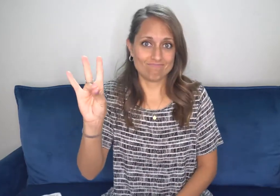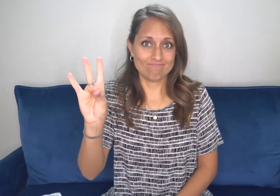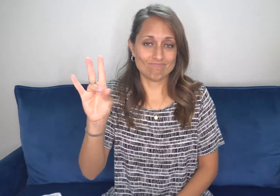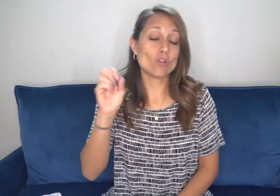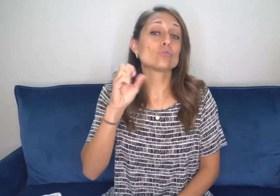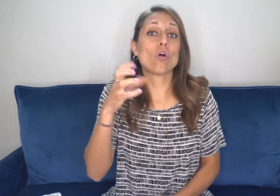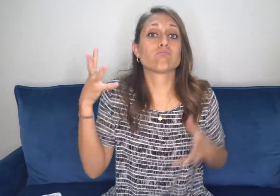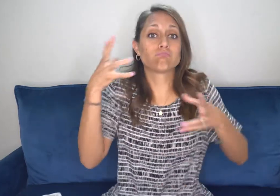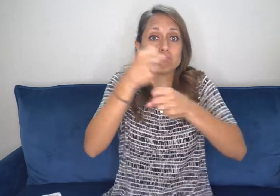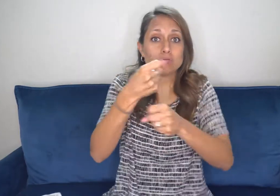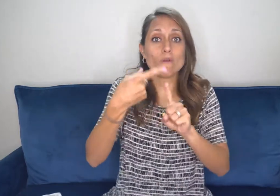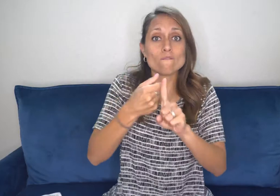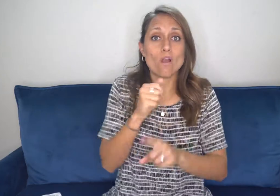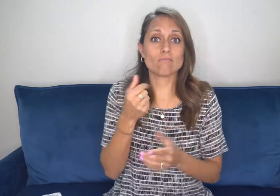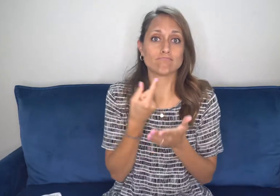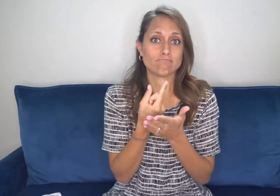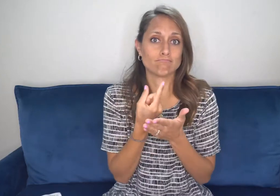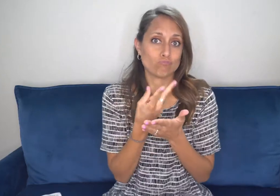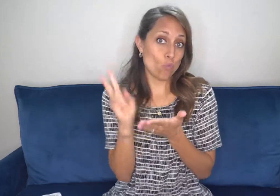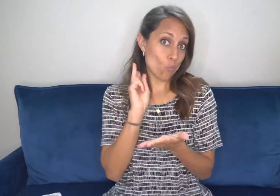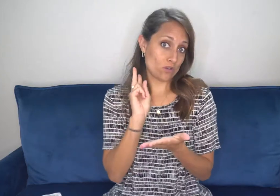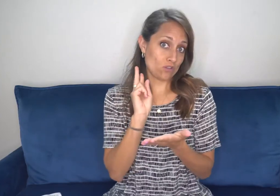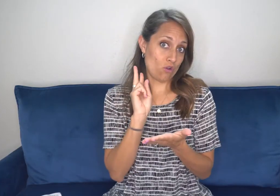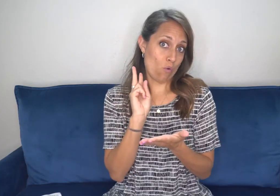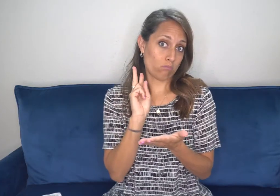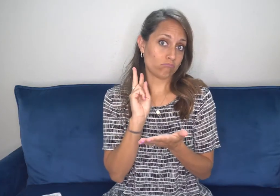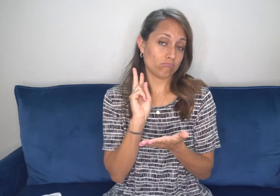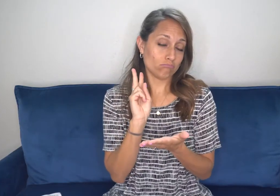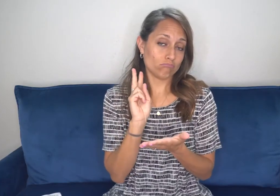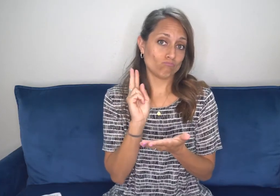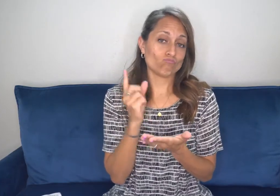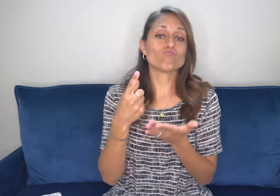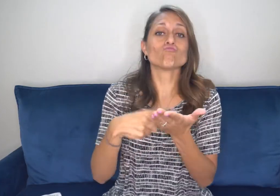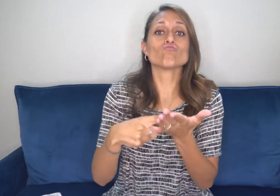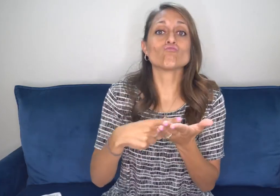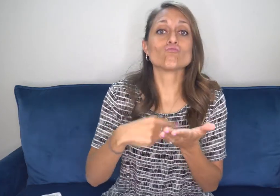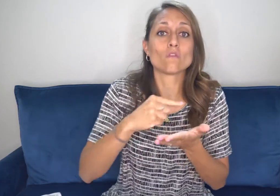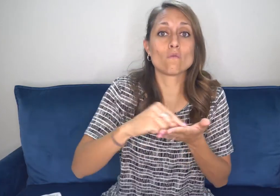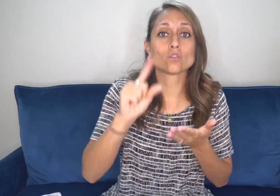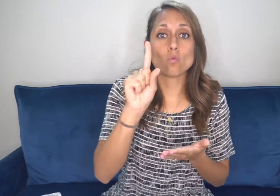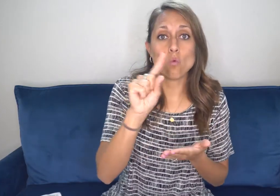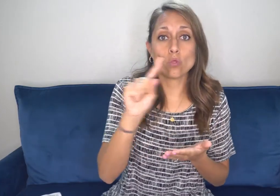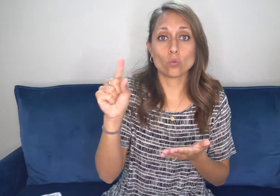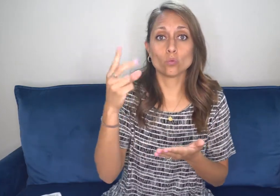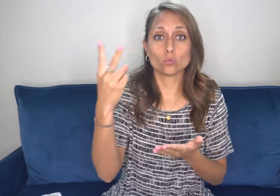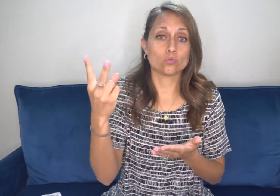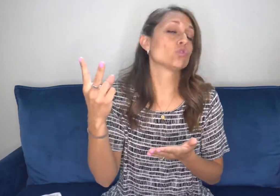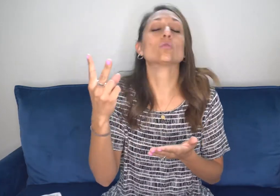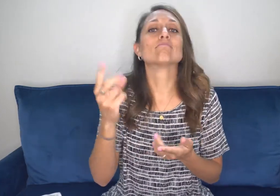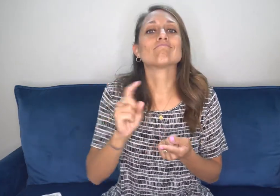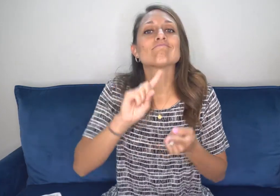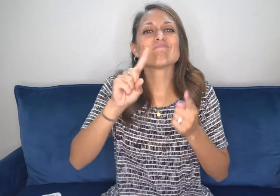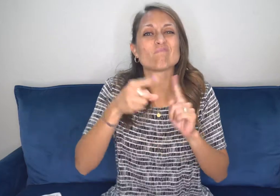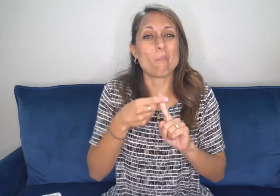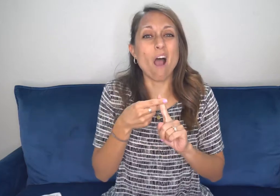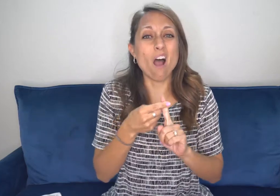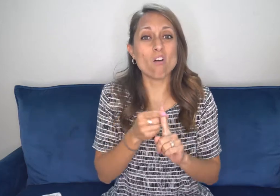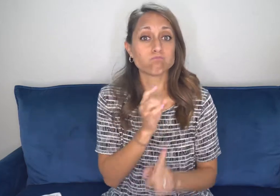we're going to be diving into verses three through seven. So to kind of refresh you guys on what we talked about in the first two